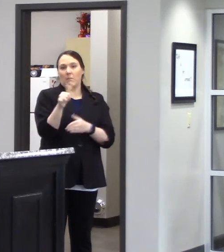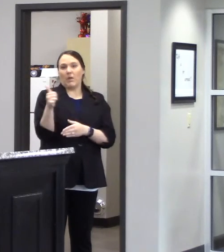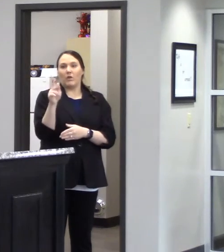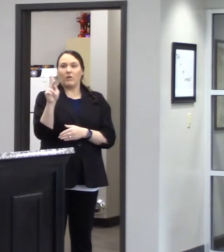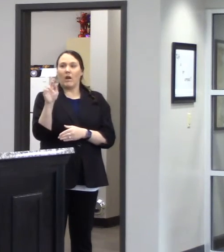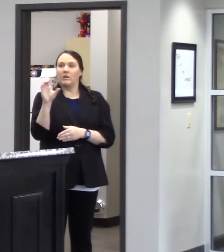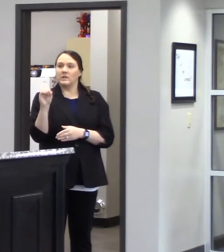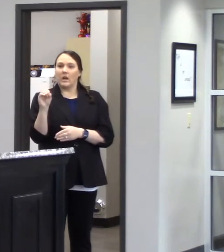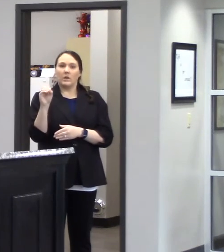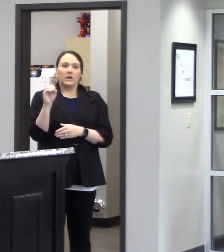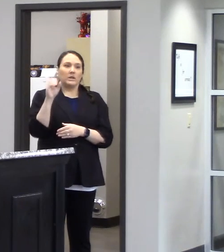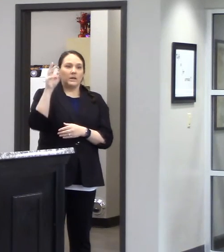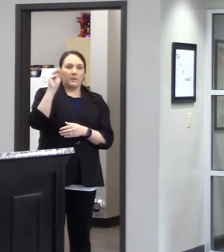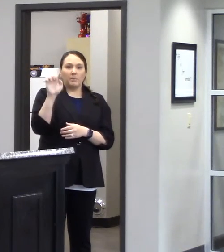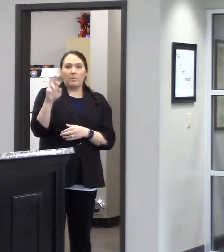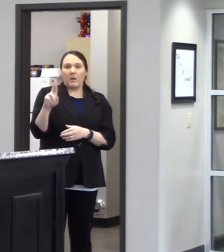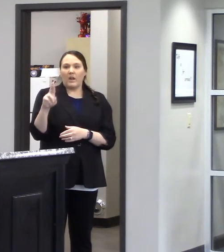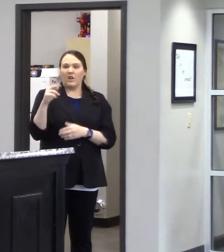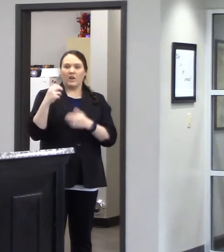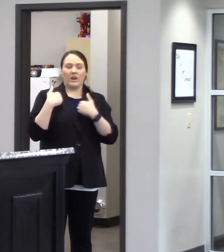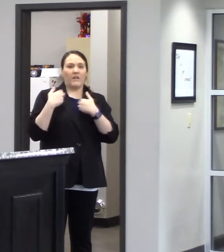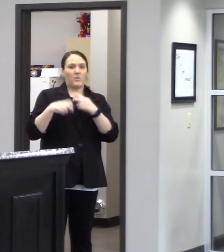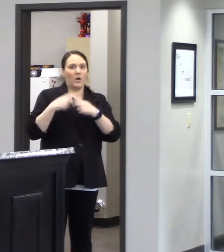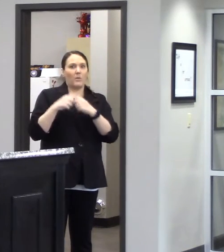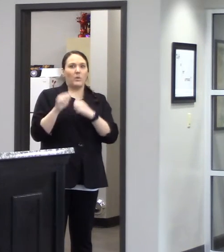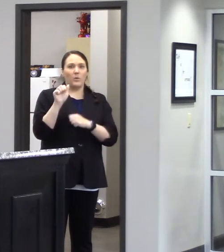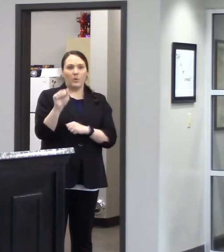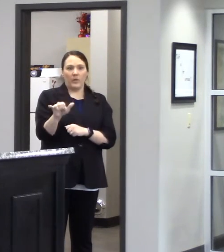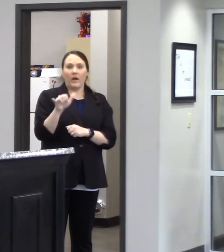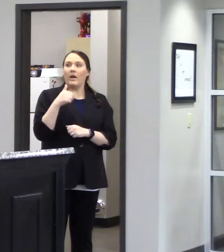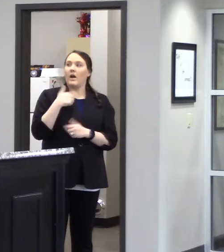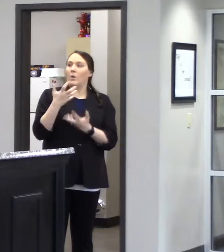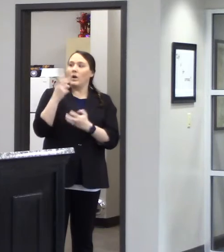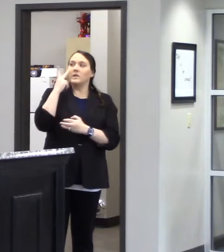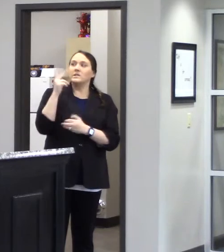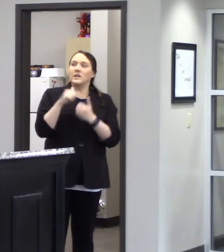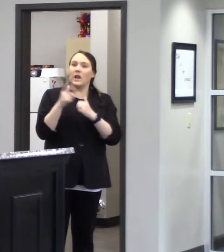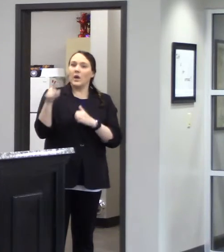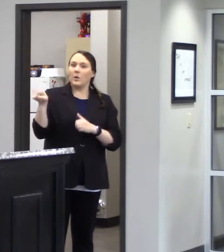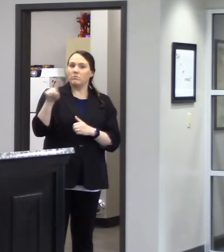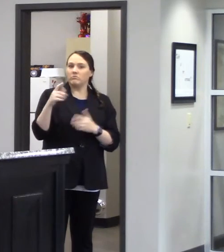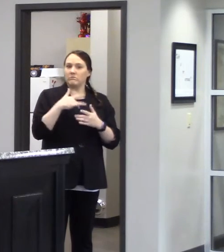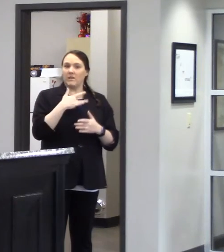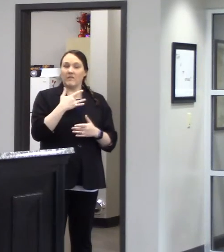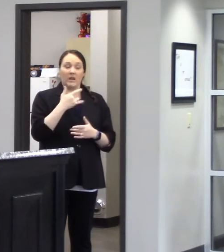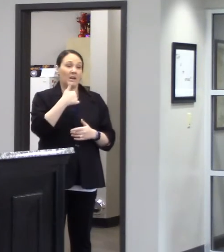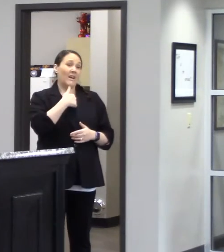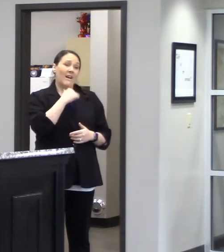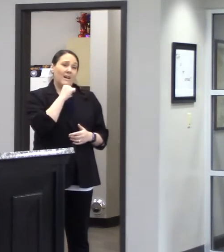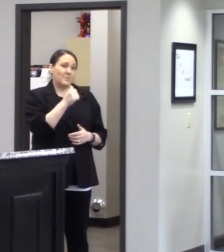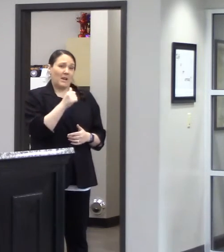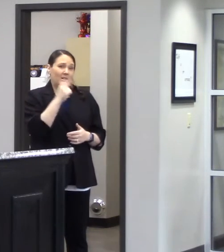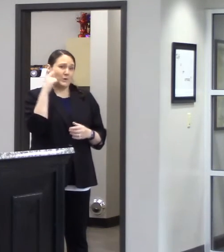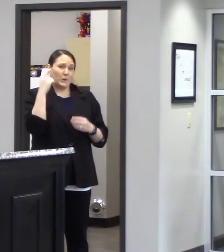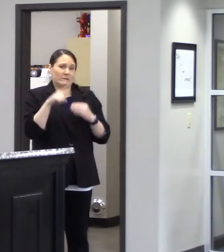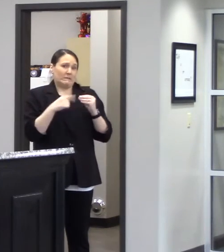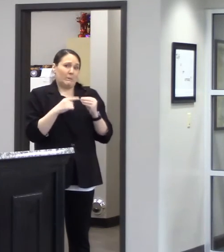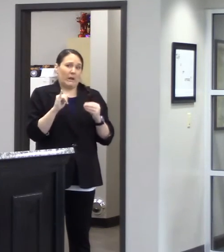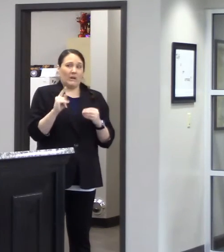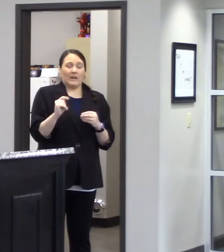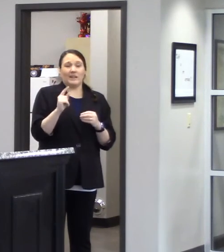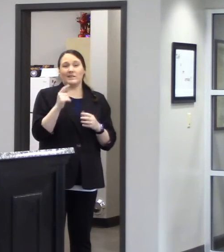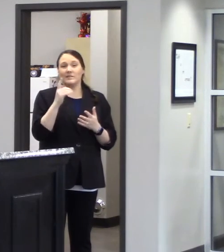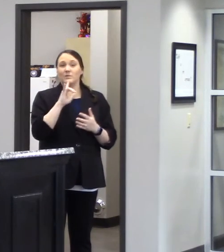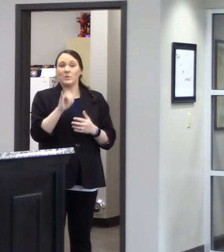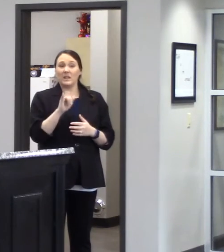camp mayor glenn jacobs he has a major problem well you know i'm not real wild about it uh you know supposedly